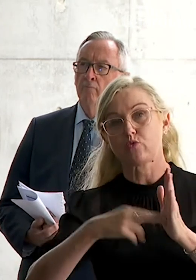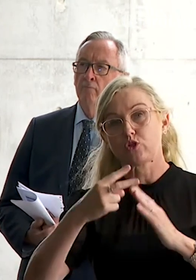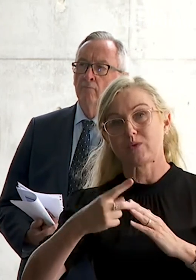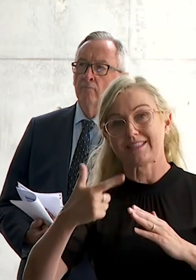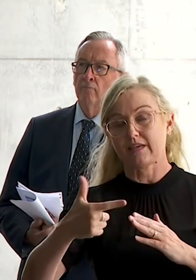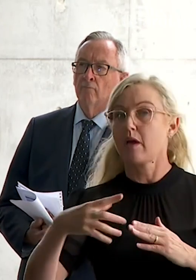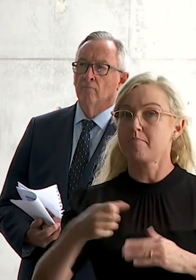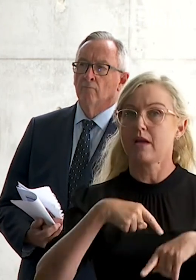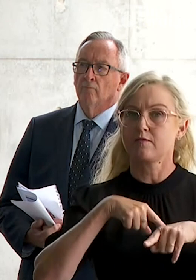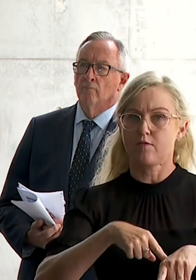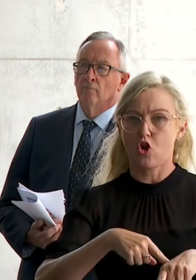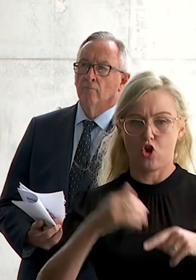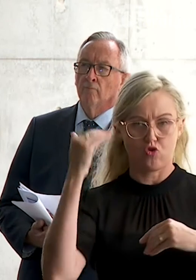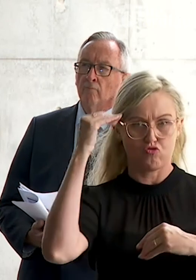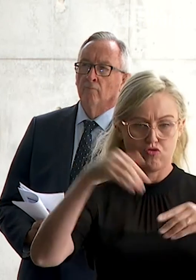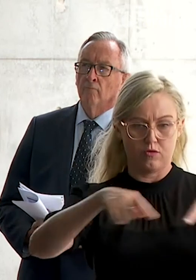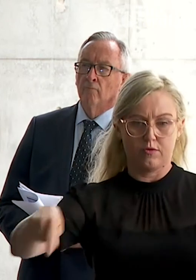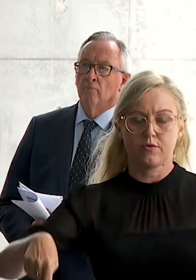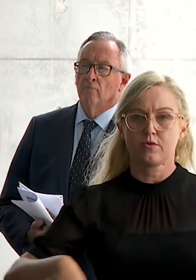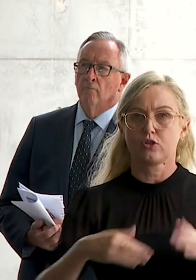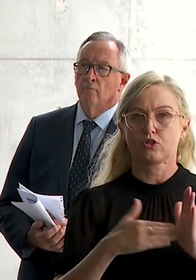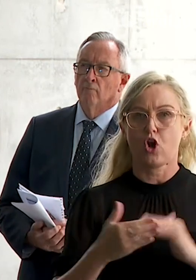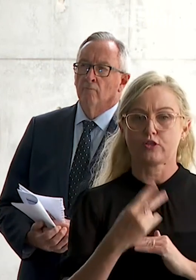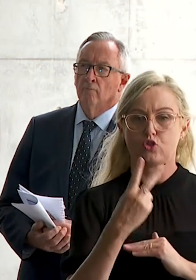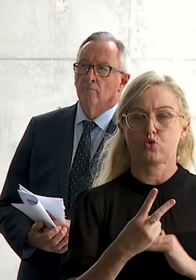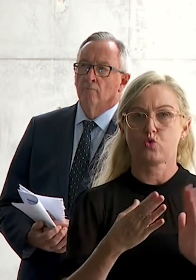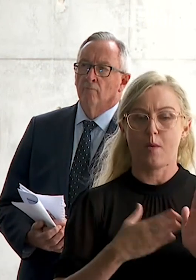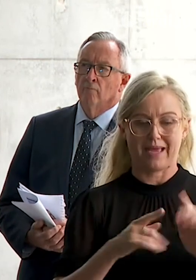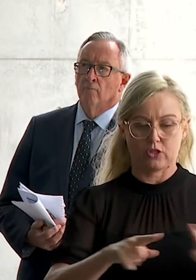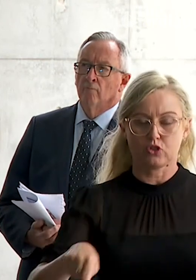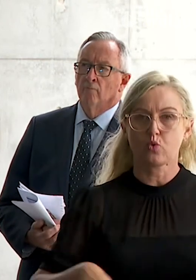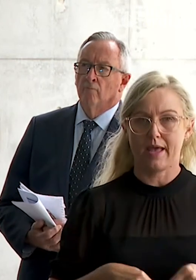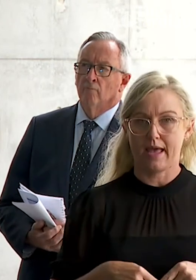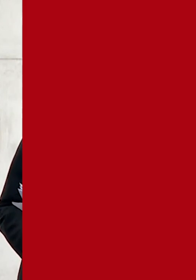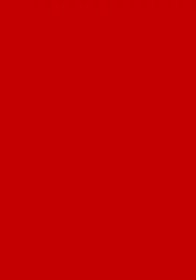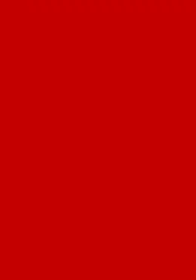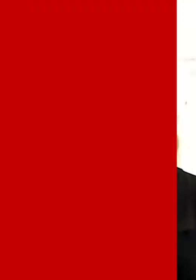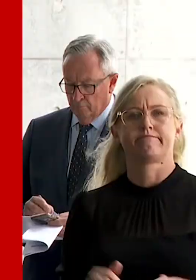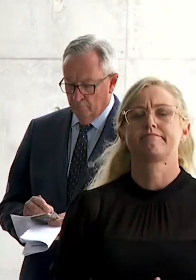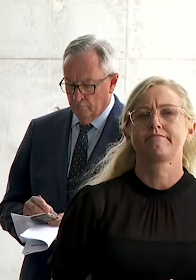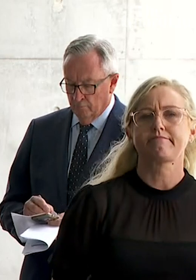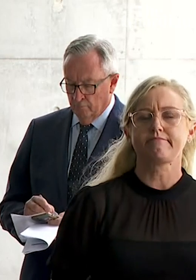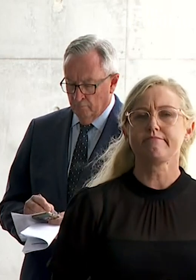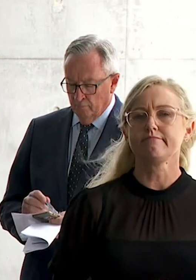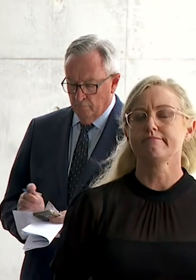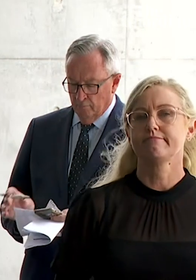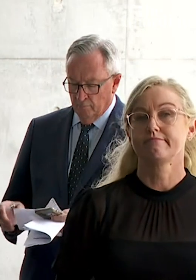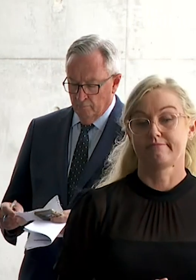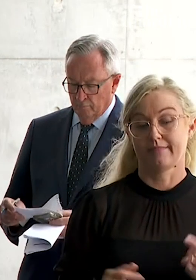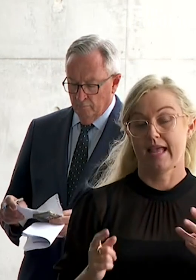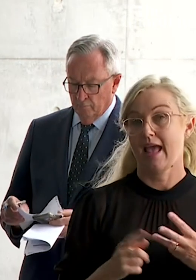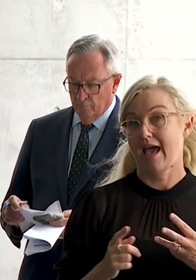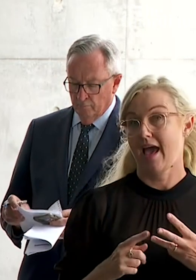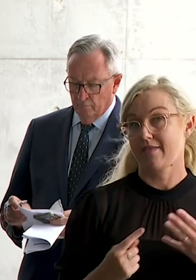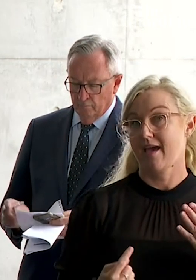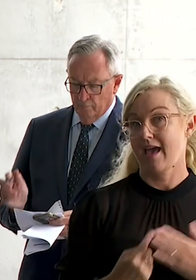And also that indoor face mask requirement will also be in place until January 27 as well. The other aspect arising out